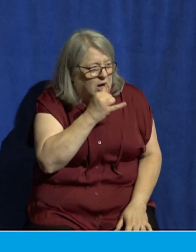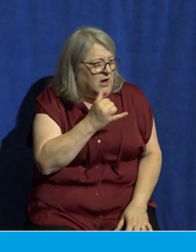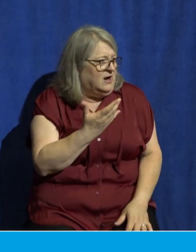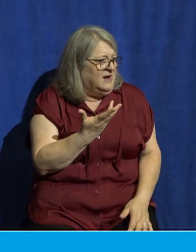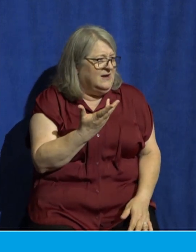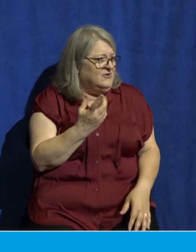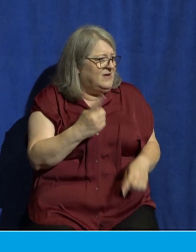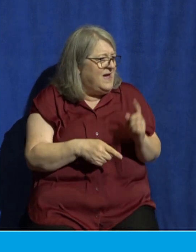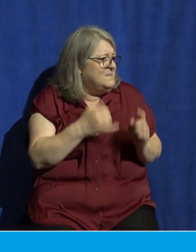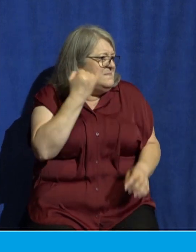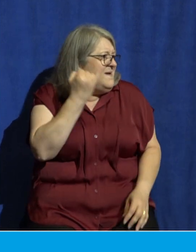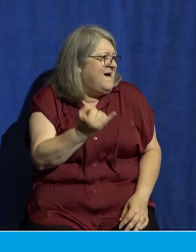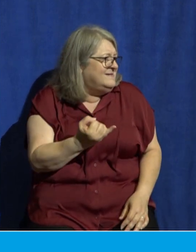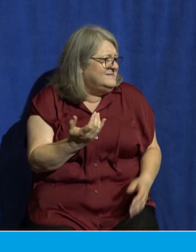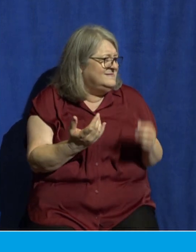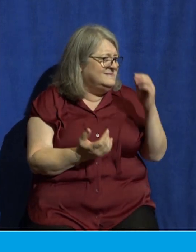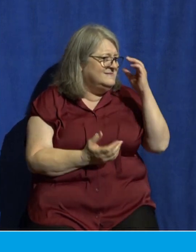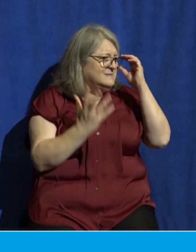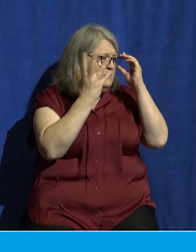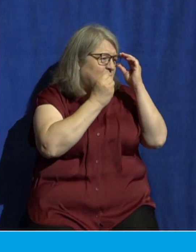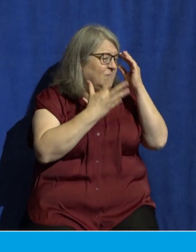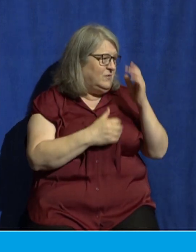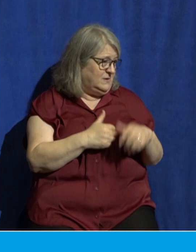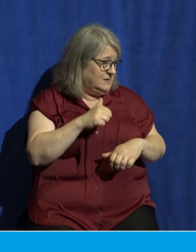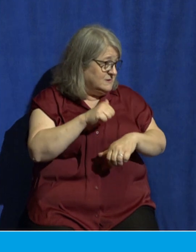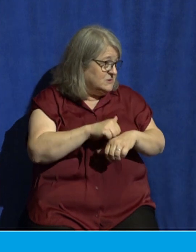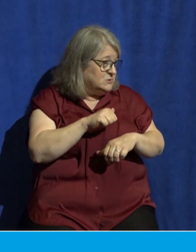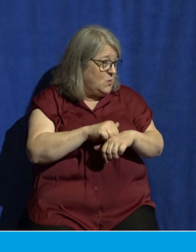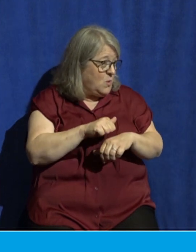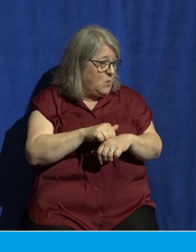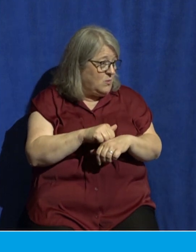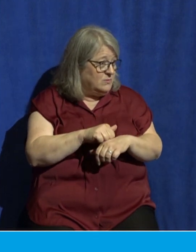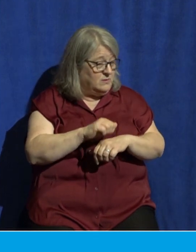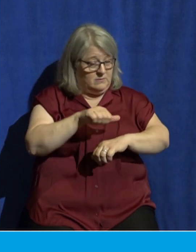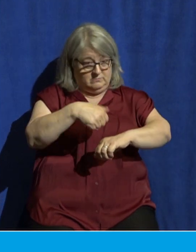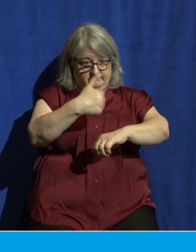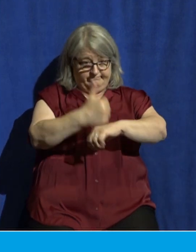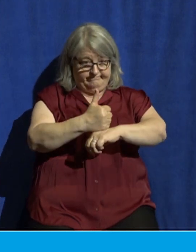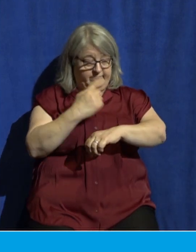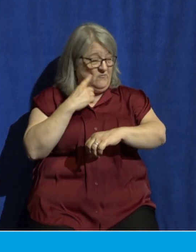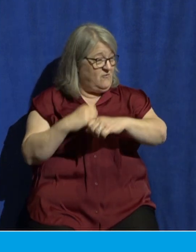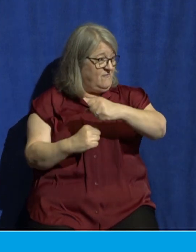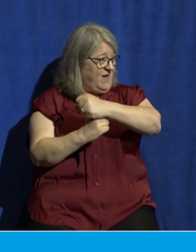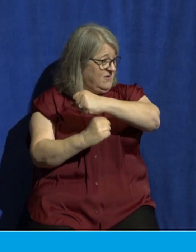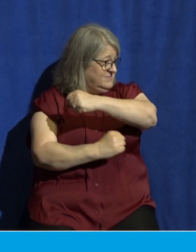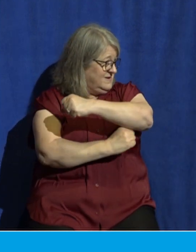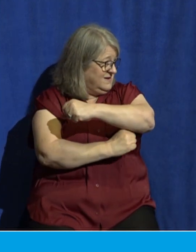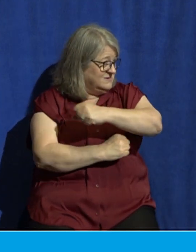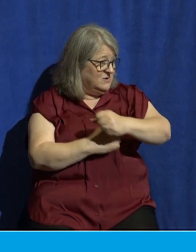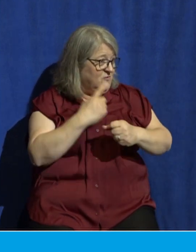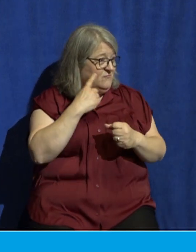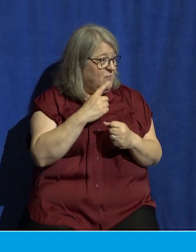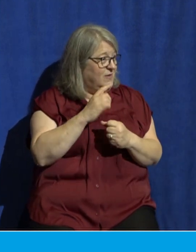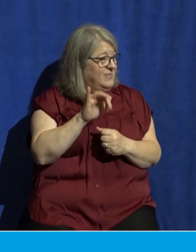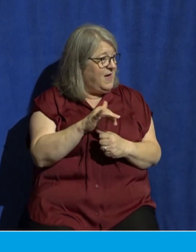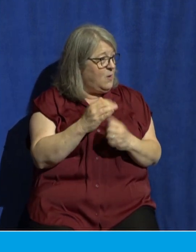historians. The stones that just laid the foundation of just the retaining wall were